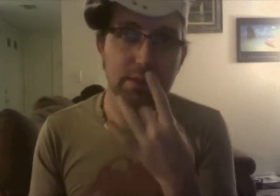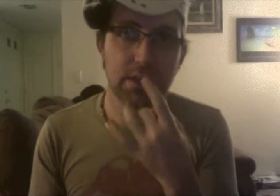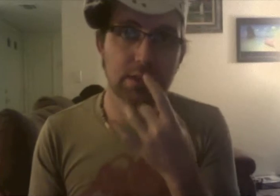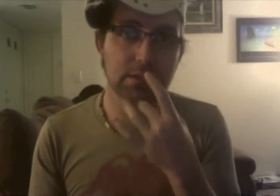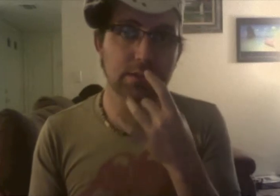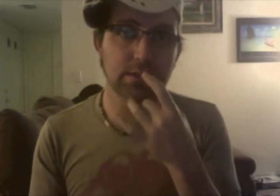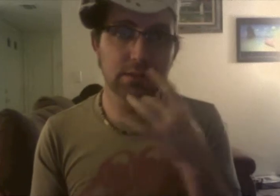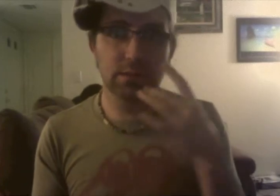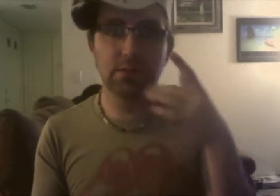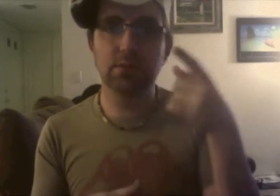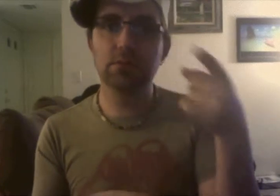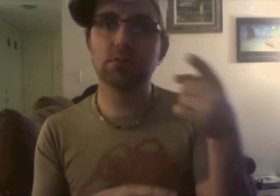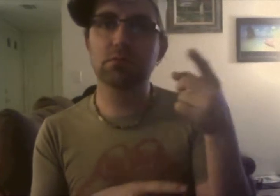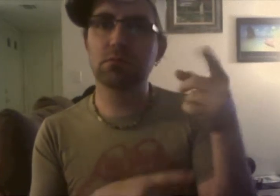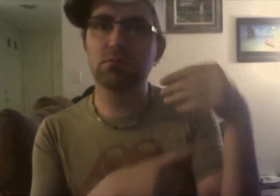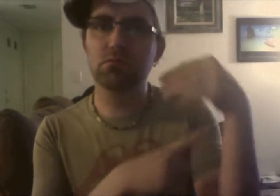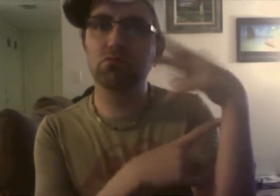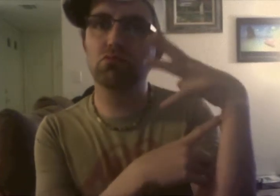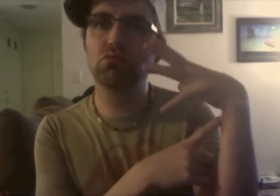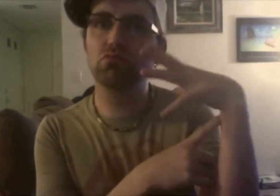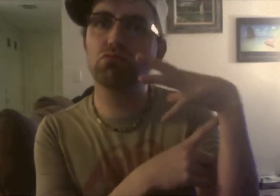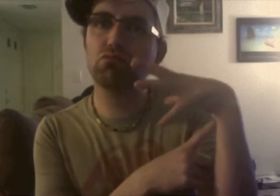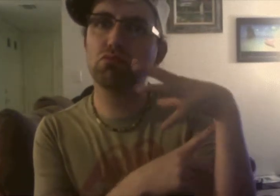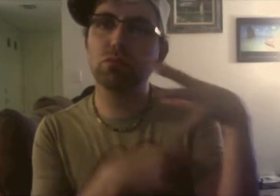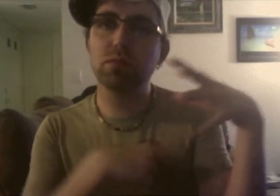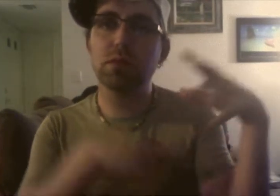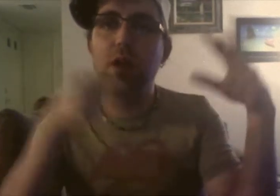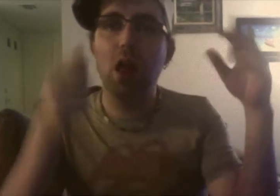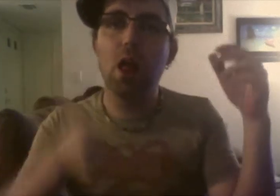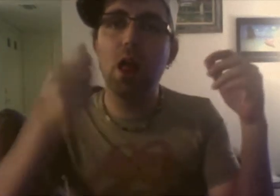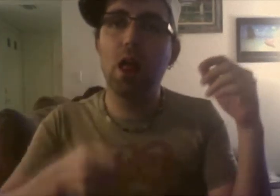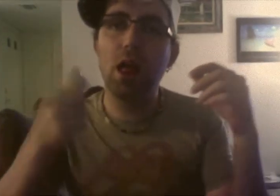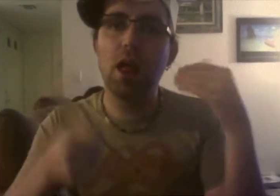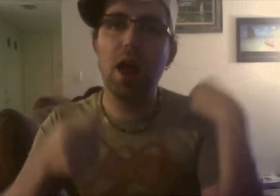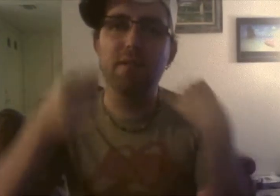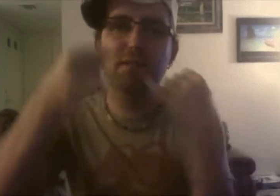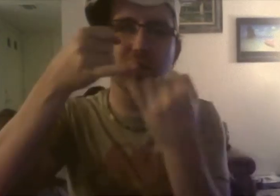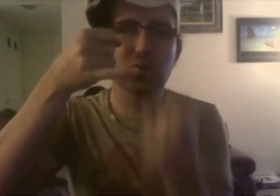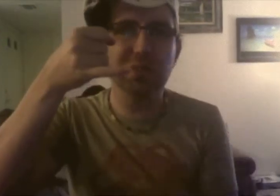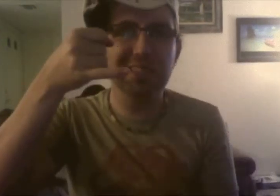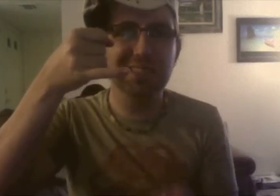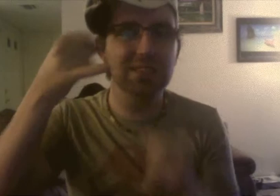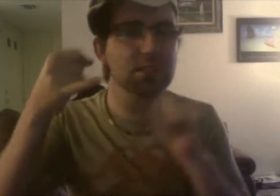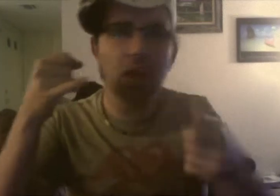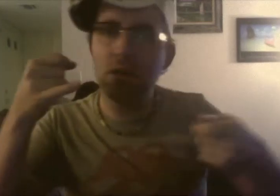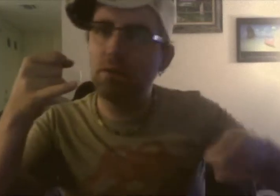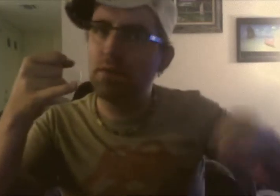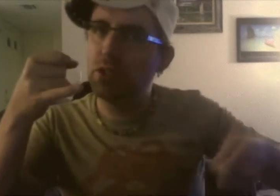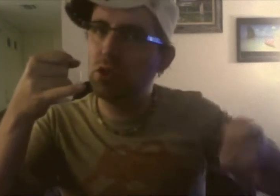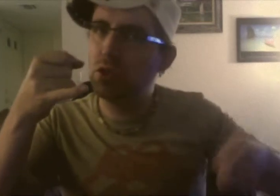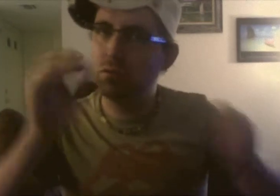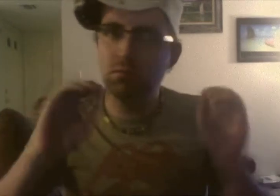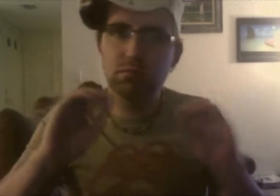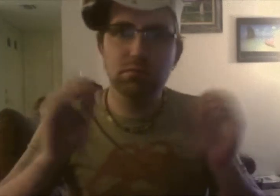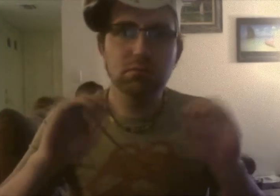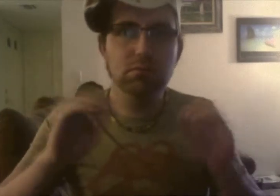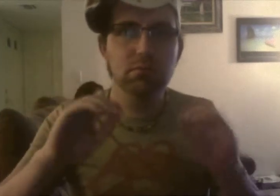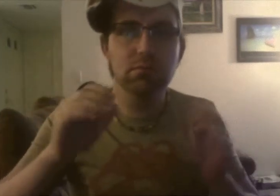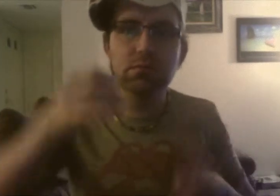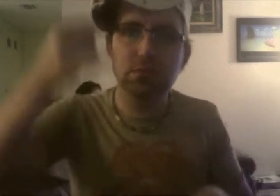Romance alive while facing a midlife crisis. Okay. Why does it say 3-8, not 4-8? Because your mom wants to be 3-8. It's not